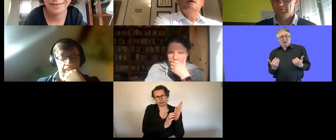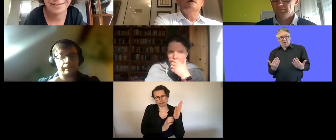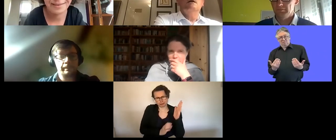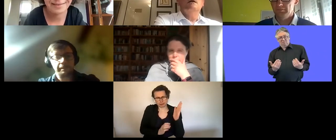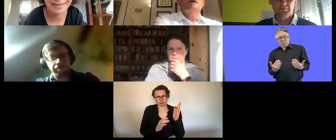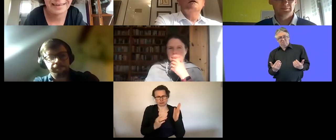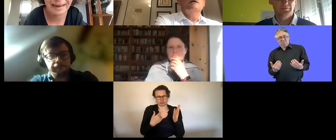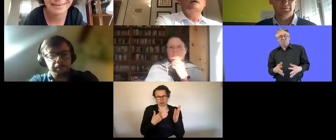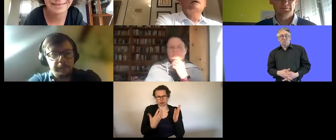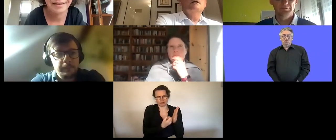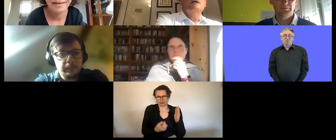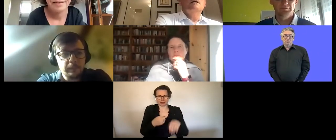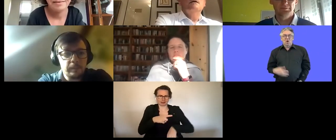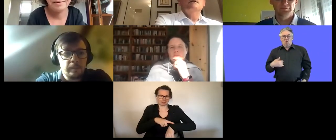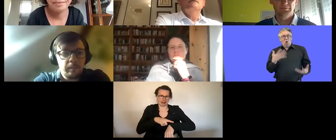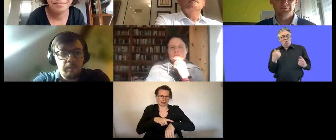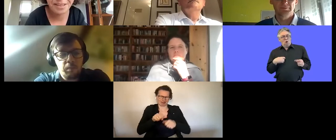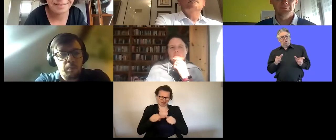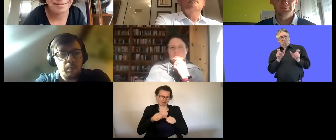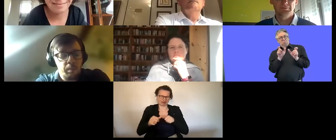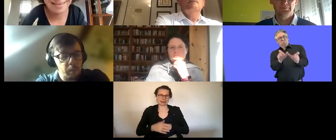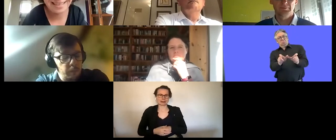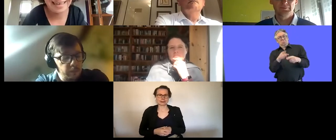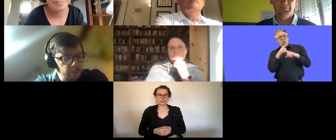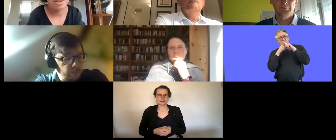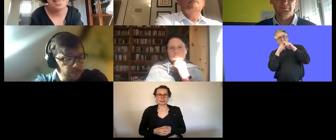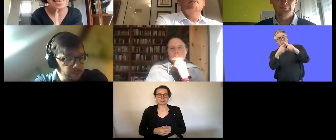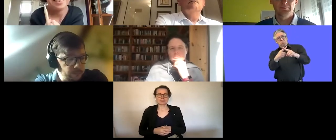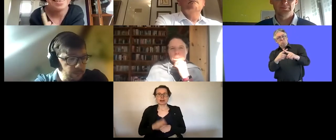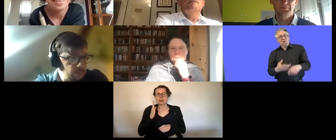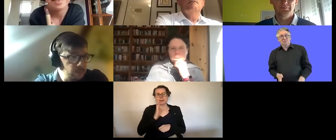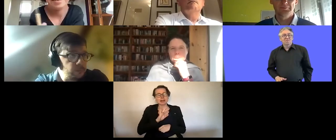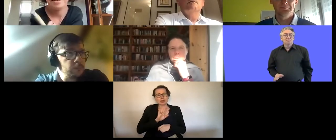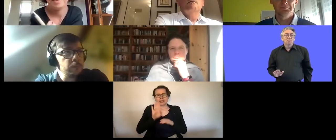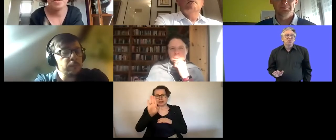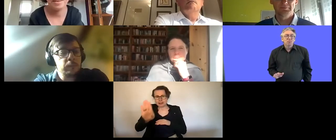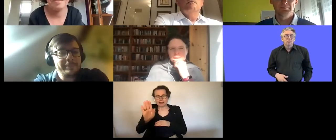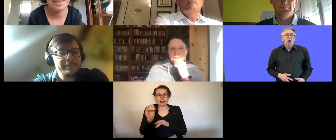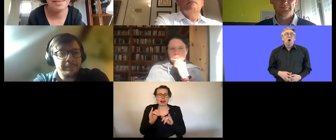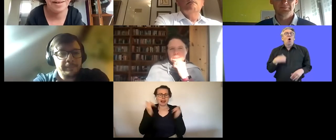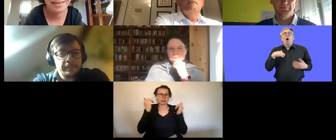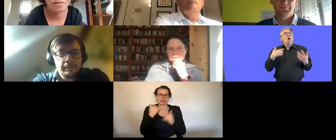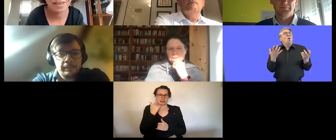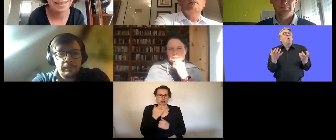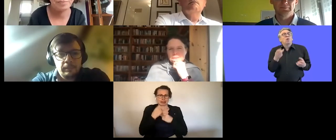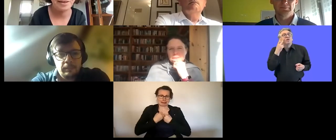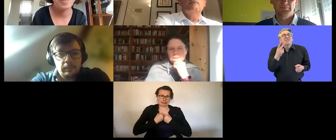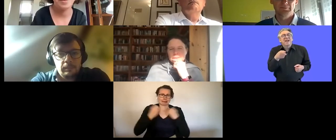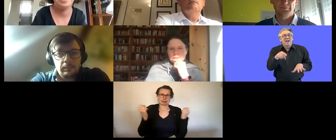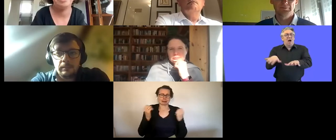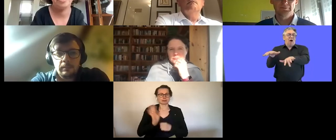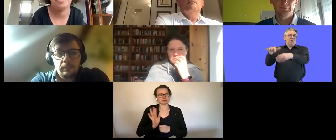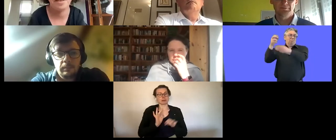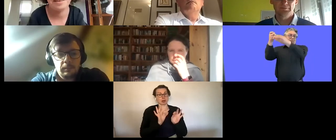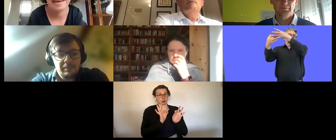don't want any uh huge um lengthy contributions don't give